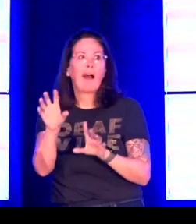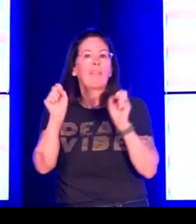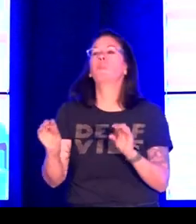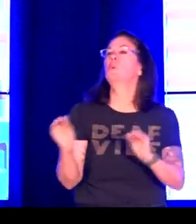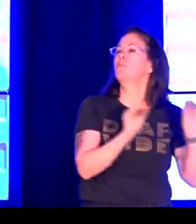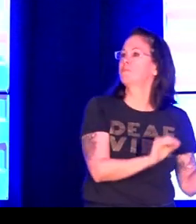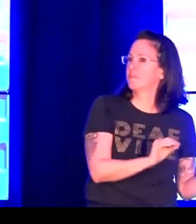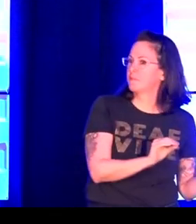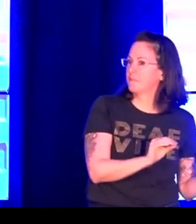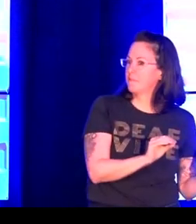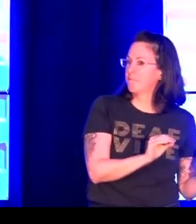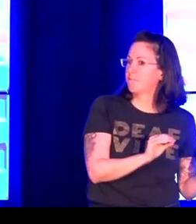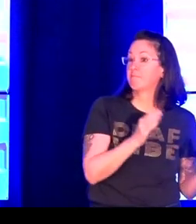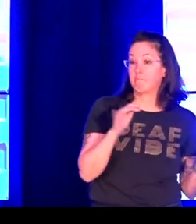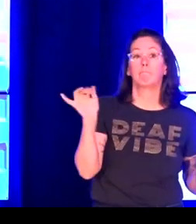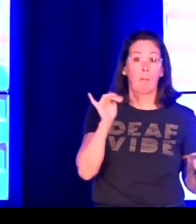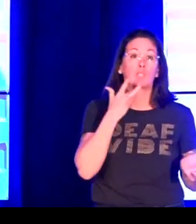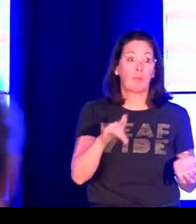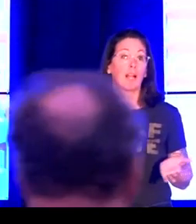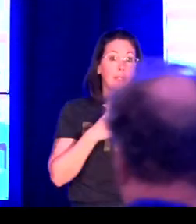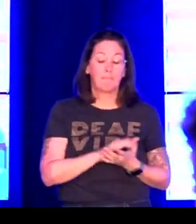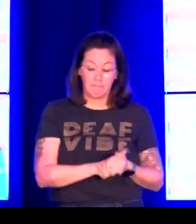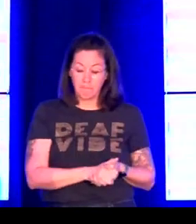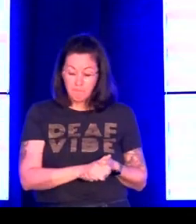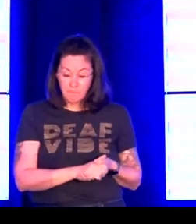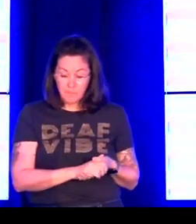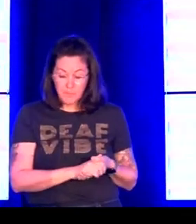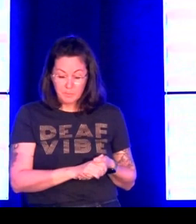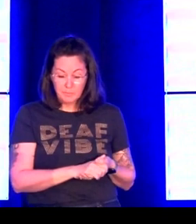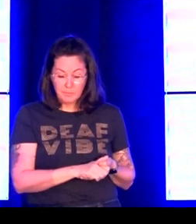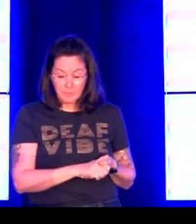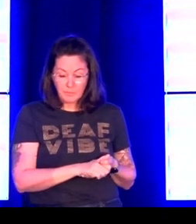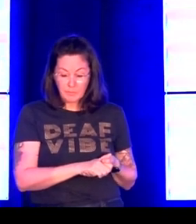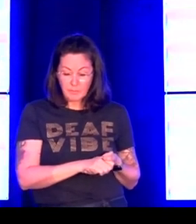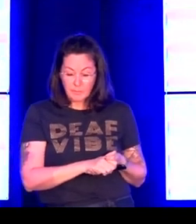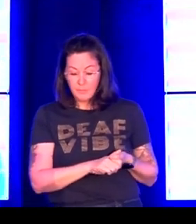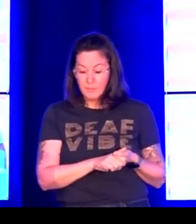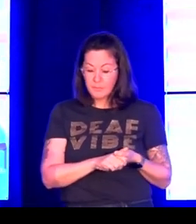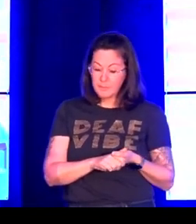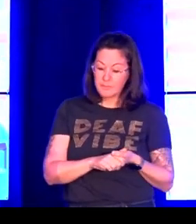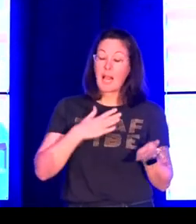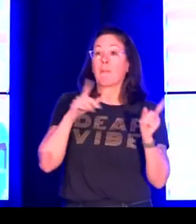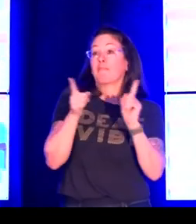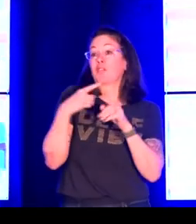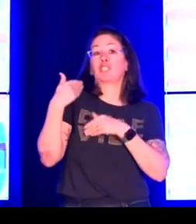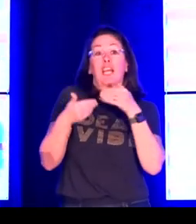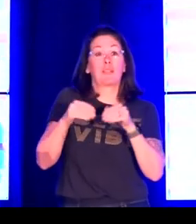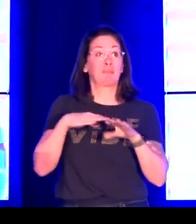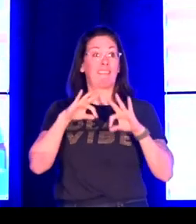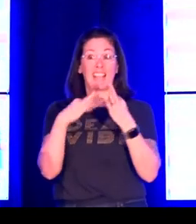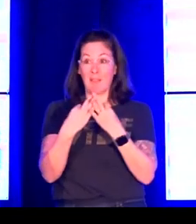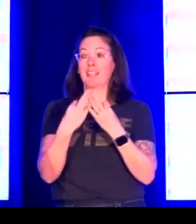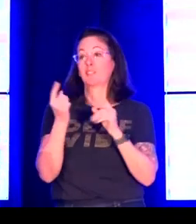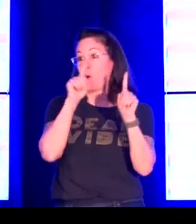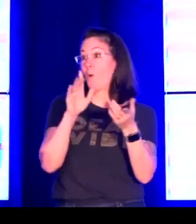not true of most deaf people who have hearing families. So I was very lucky. My family was middle class. They had the